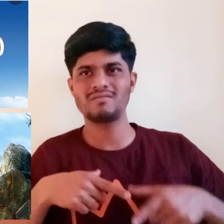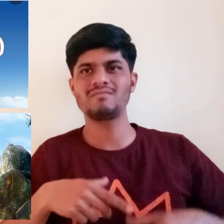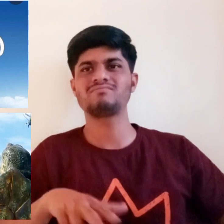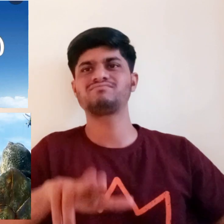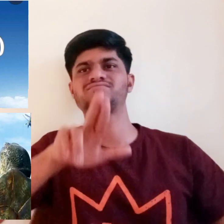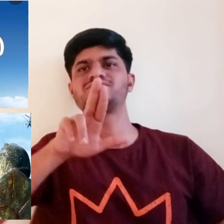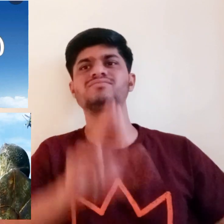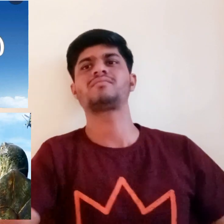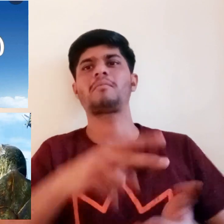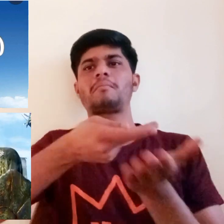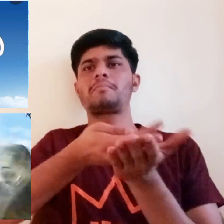this with him.